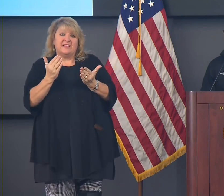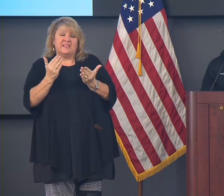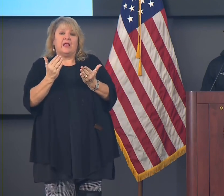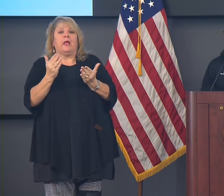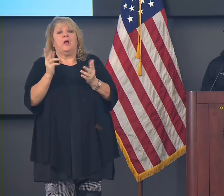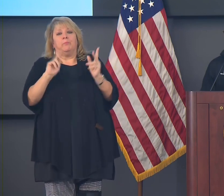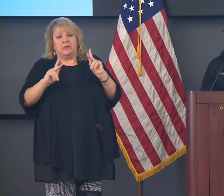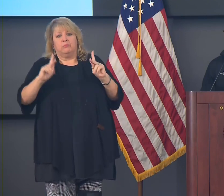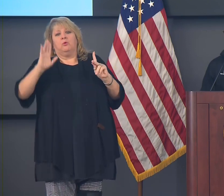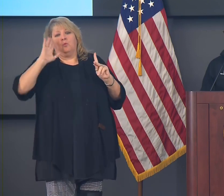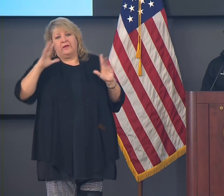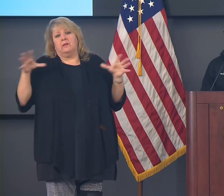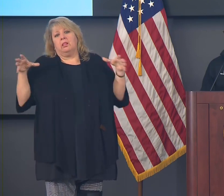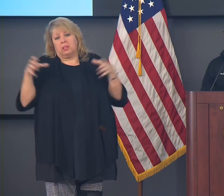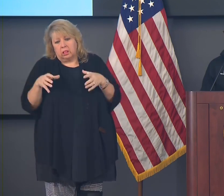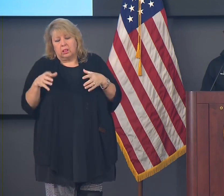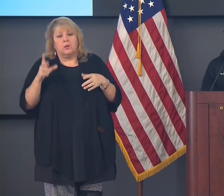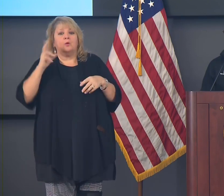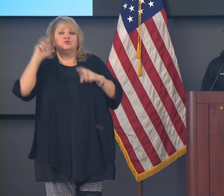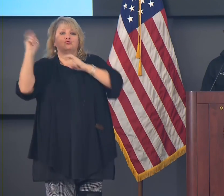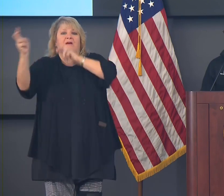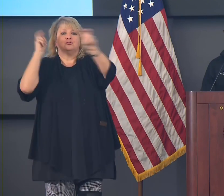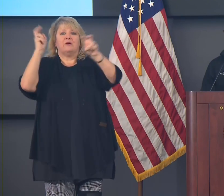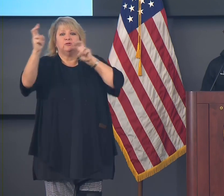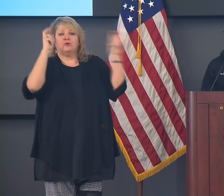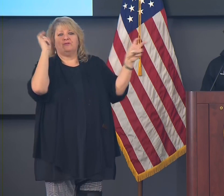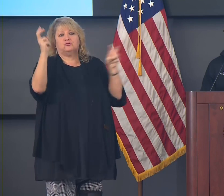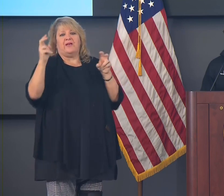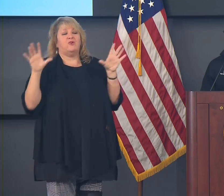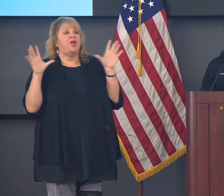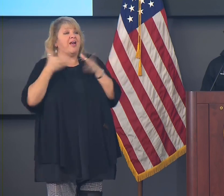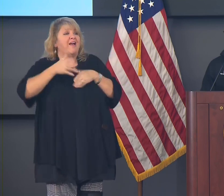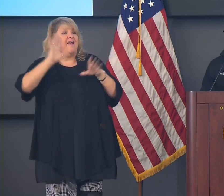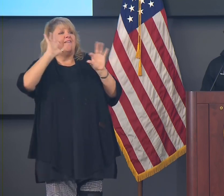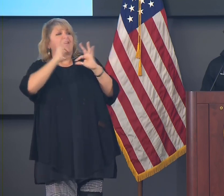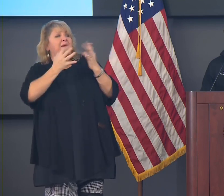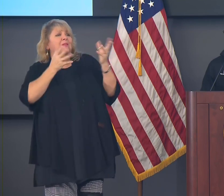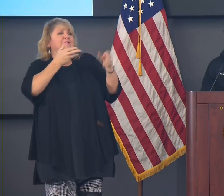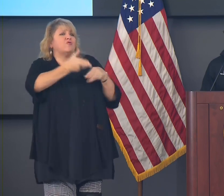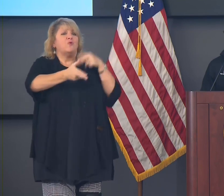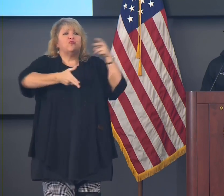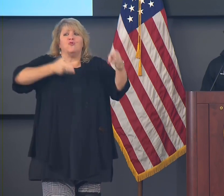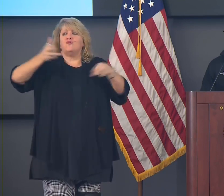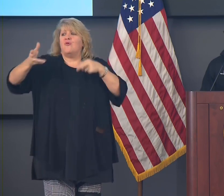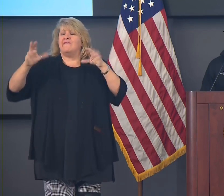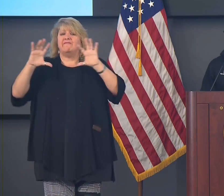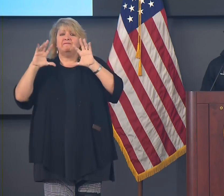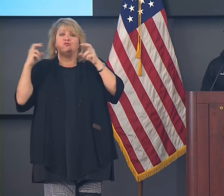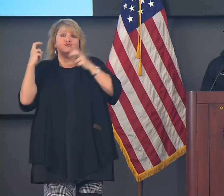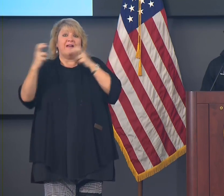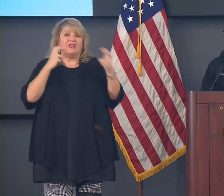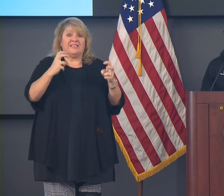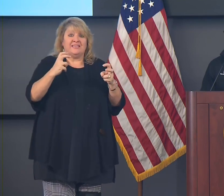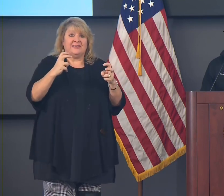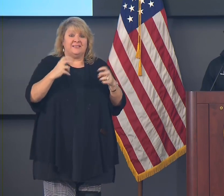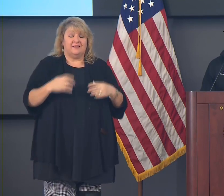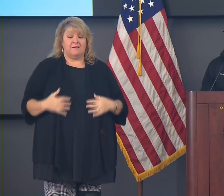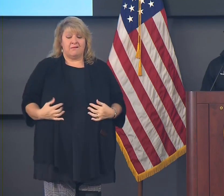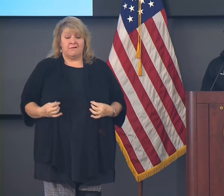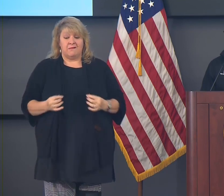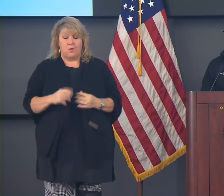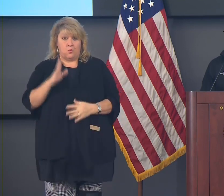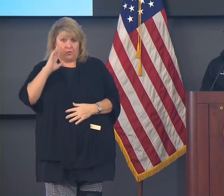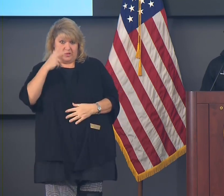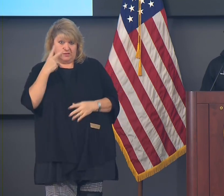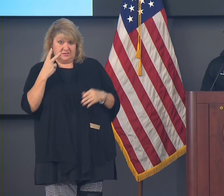are going together and people are traveling. I guess, is there any indication, I mean, are we going to see another, you know, worsening of these